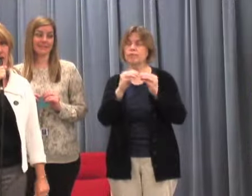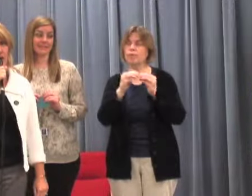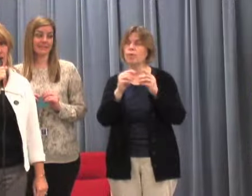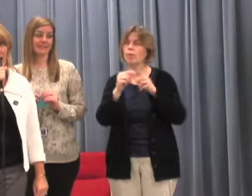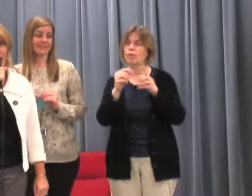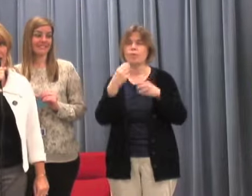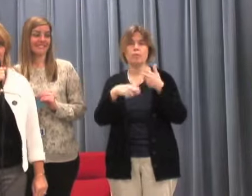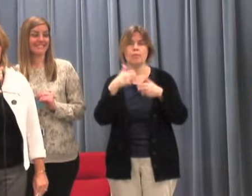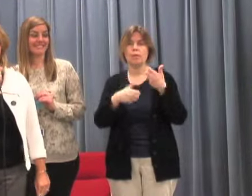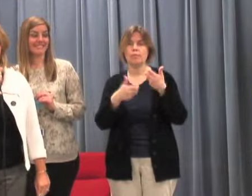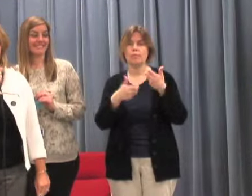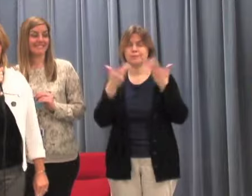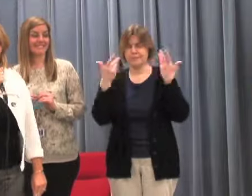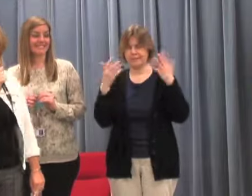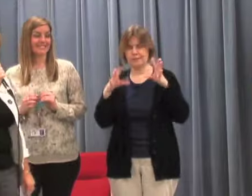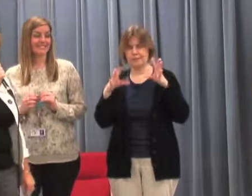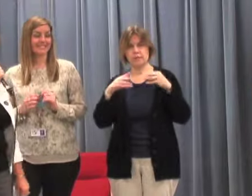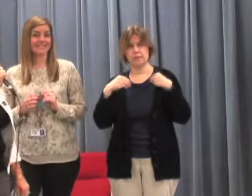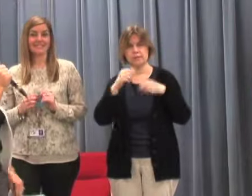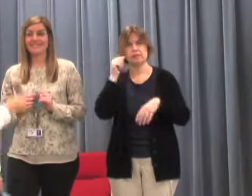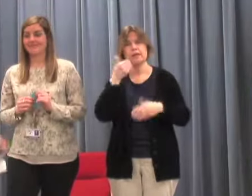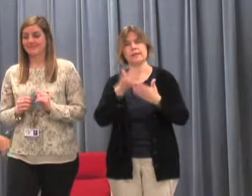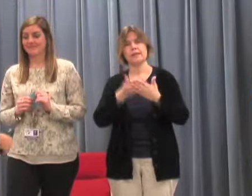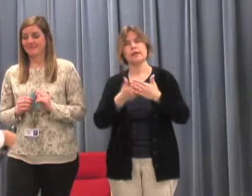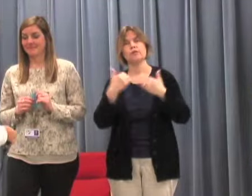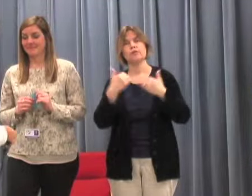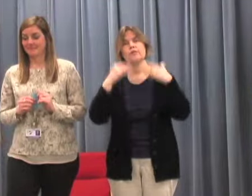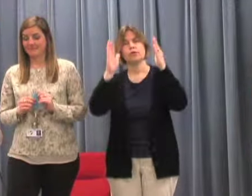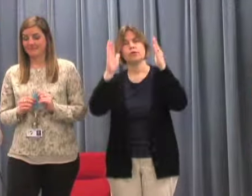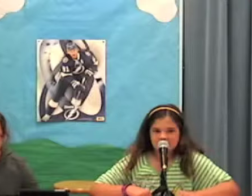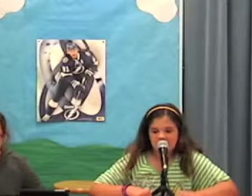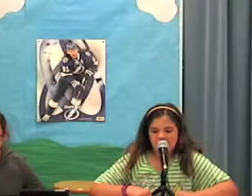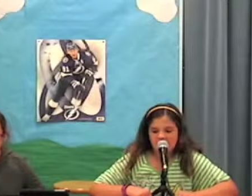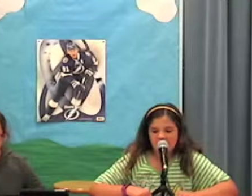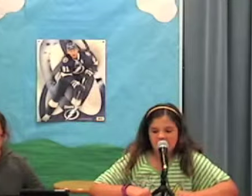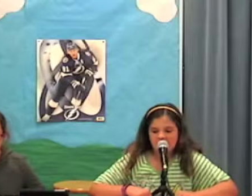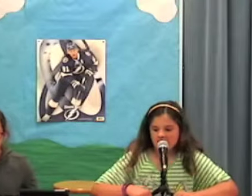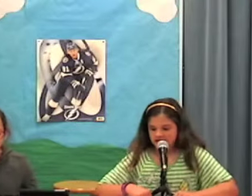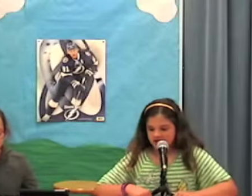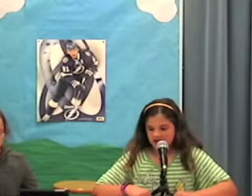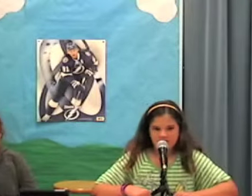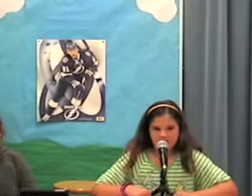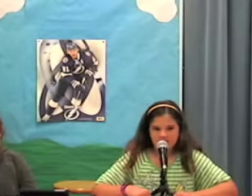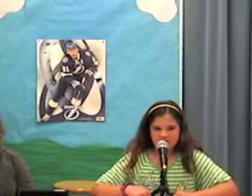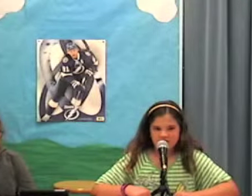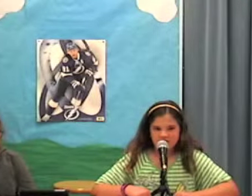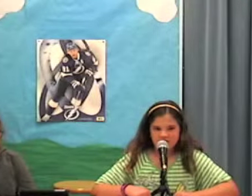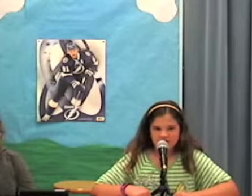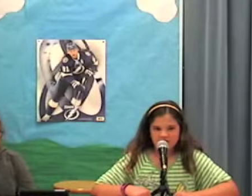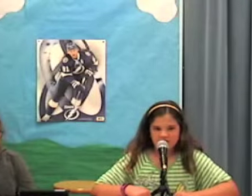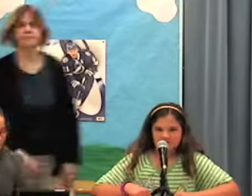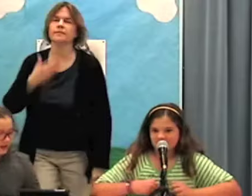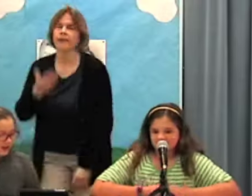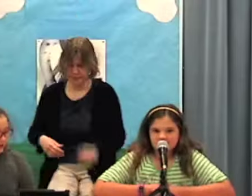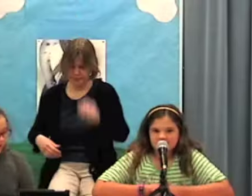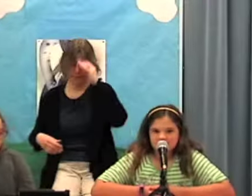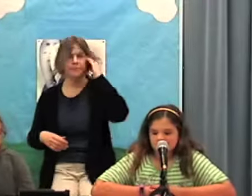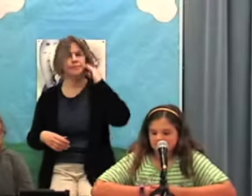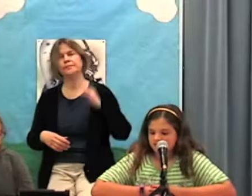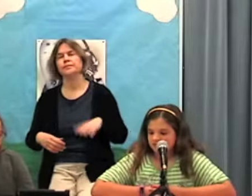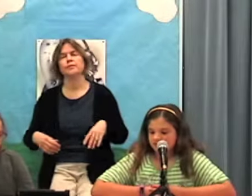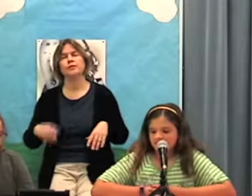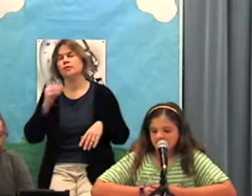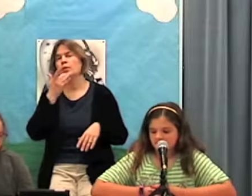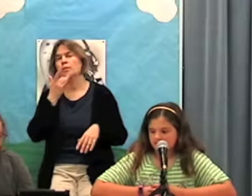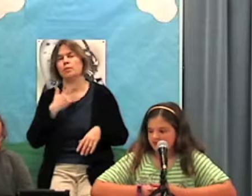yesterday. So thank you, and everybody have a great day. Thank you, Mrs. Powers and Ms. Bordner. There are no